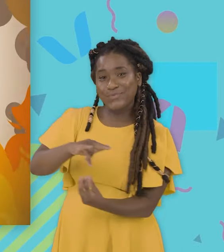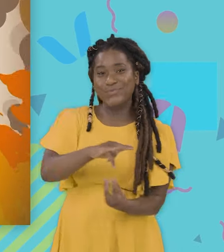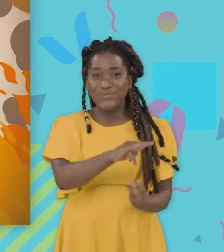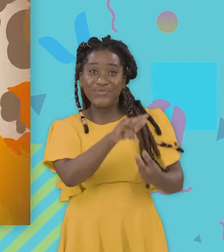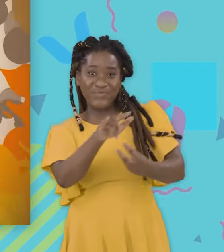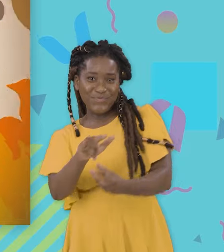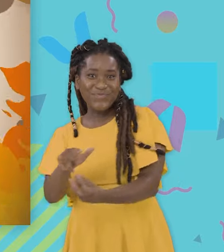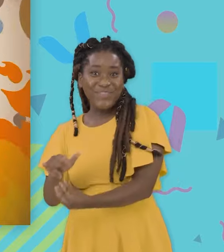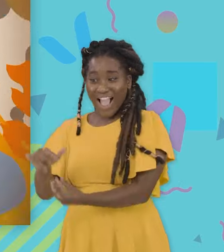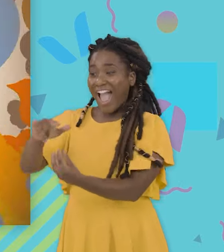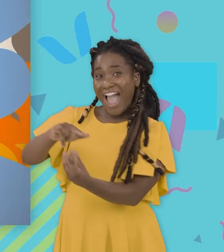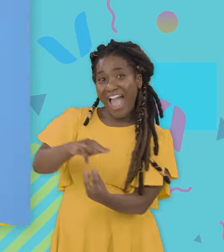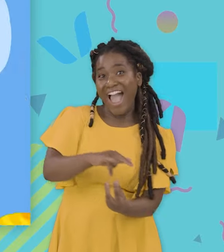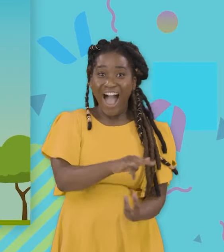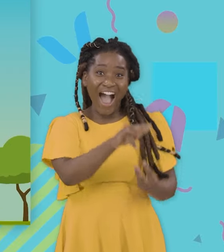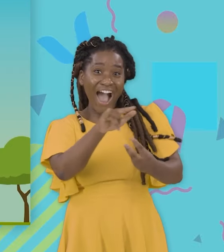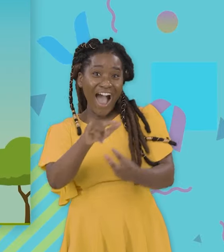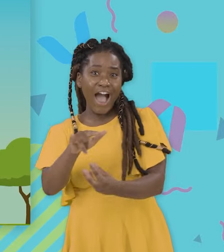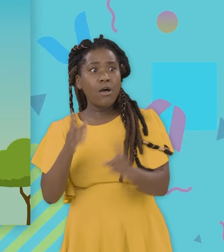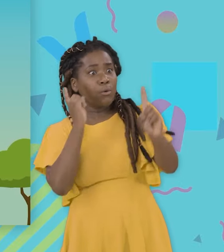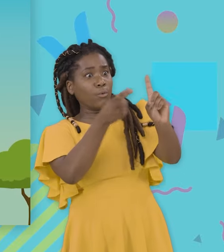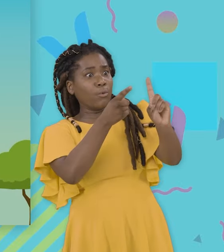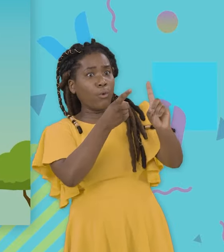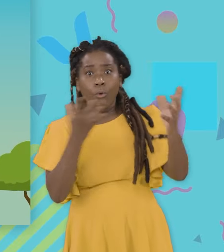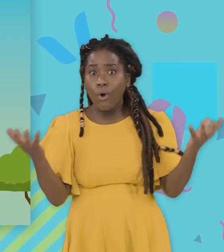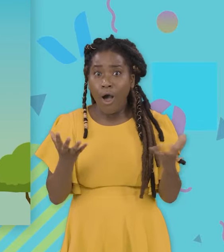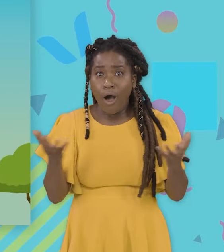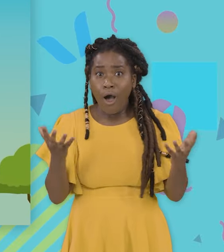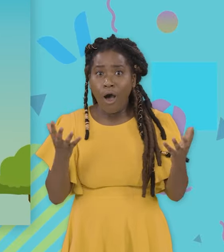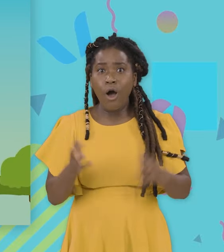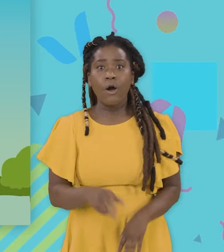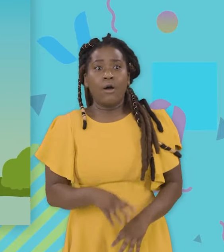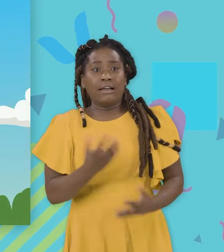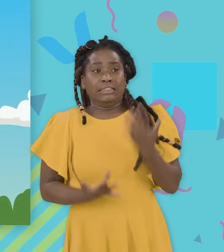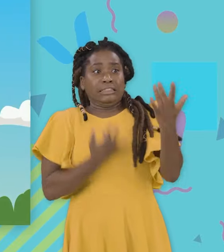helicopter On a mission to put those fires out